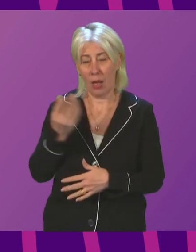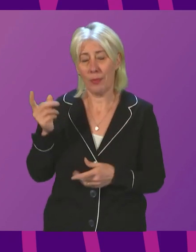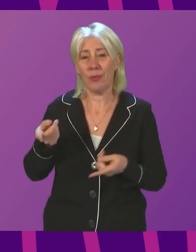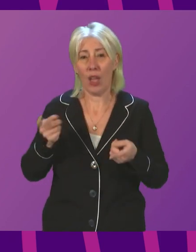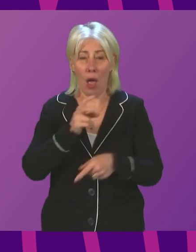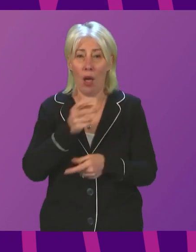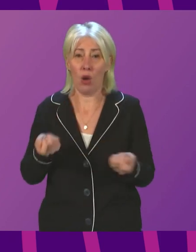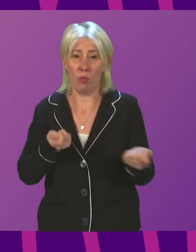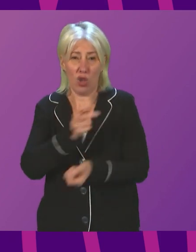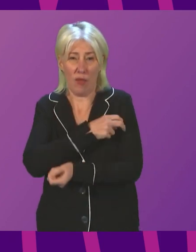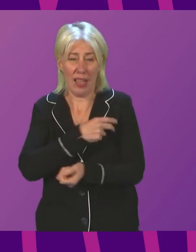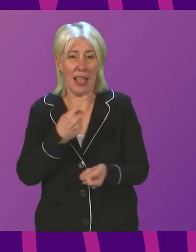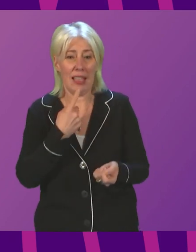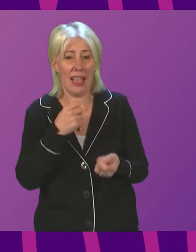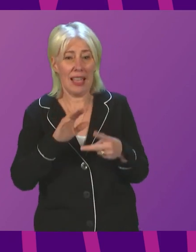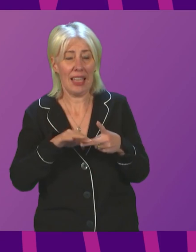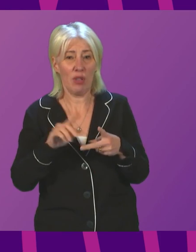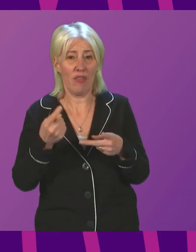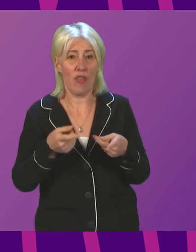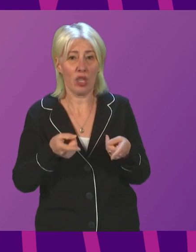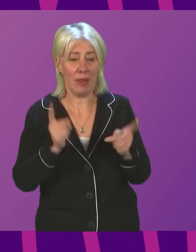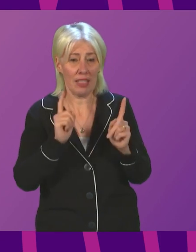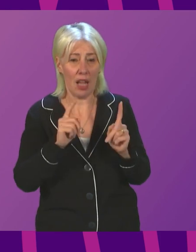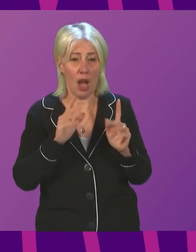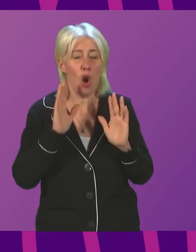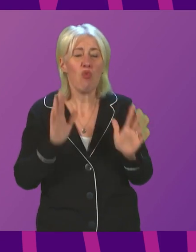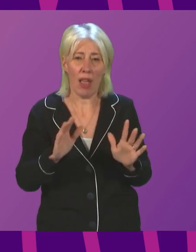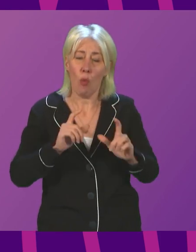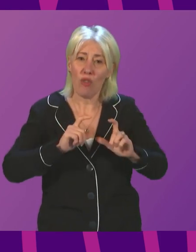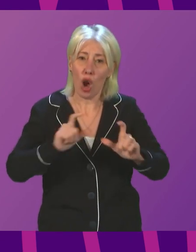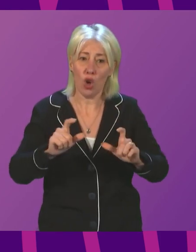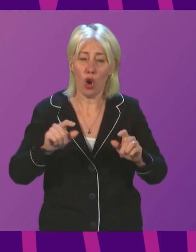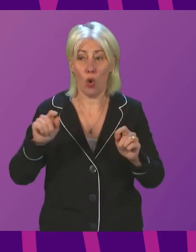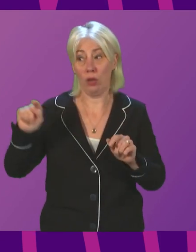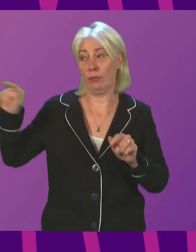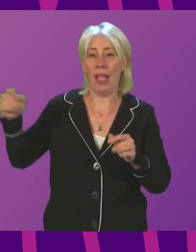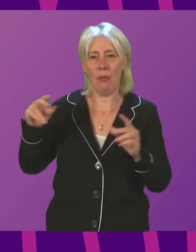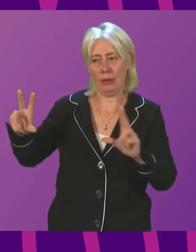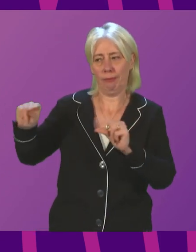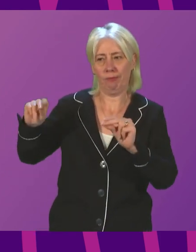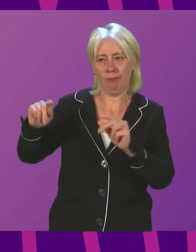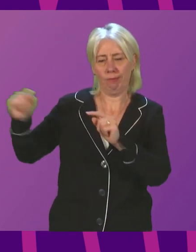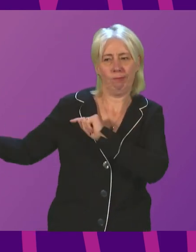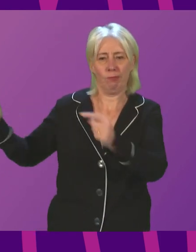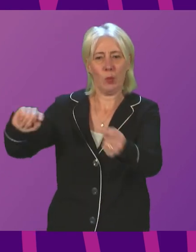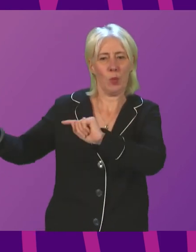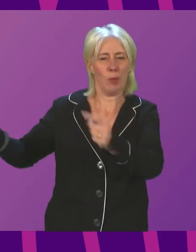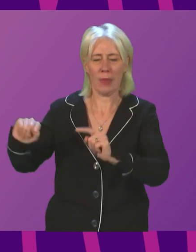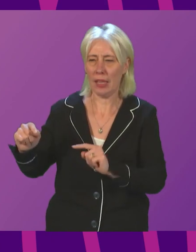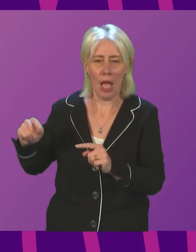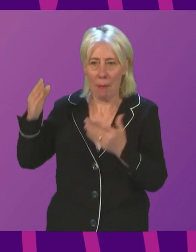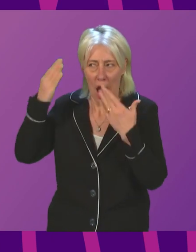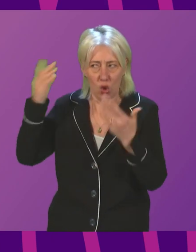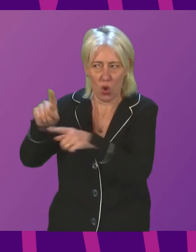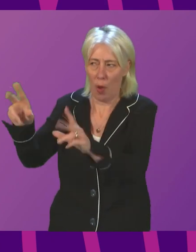Minister, can I have a moment please? We have an ongoing dialogue across the chamber and I am trying to understand